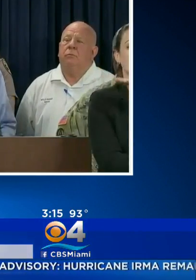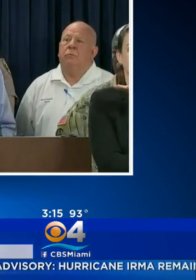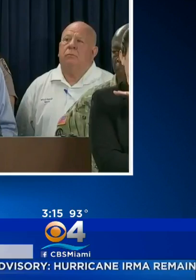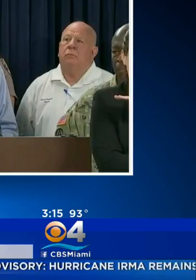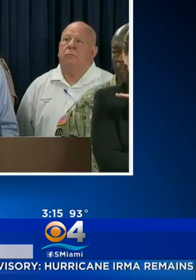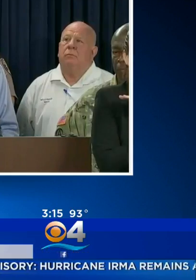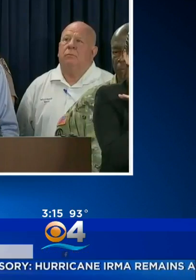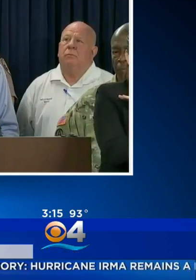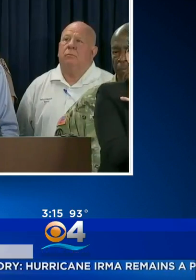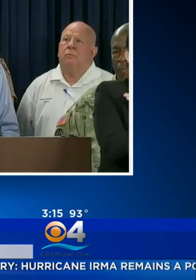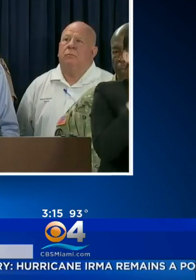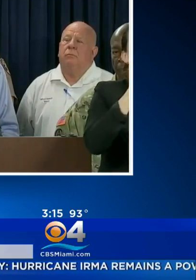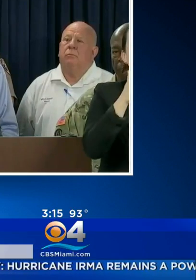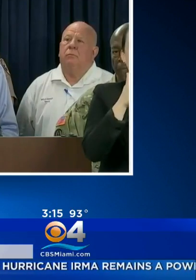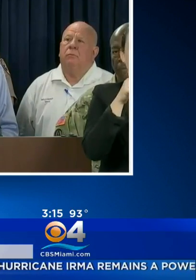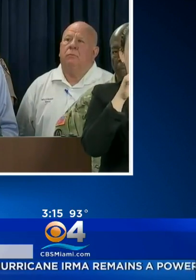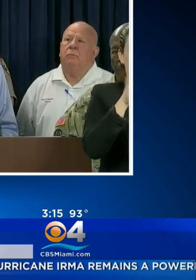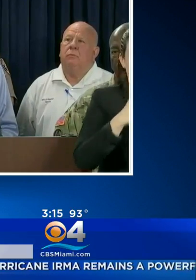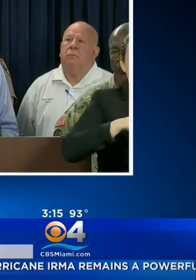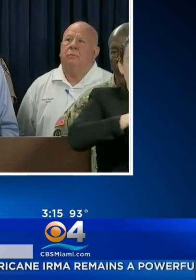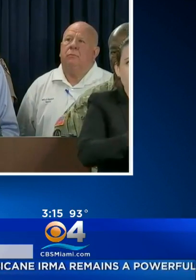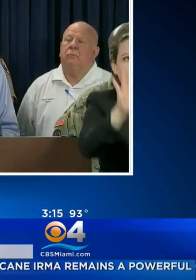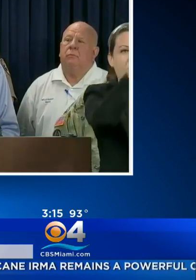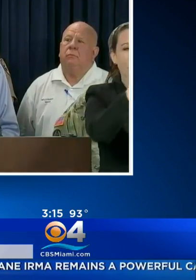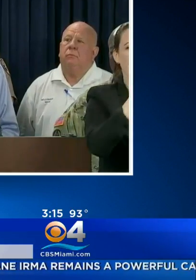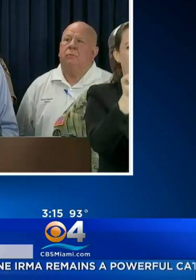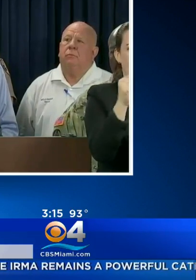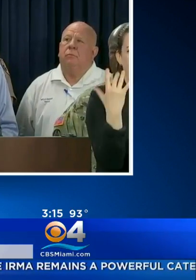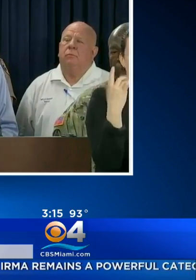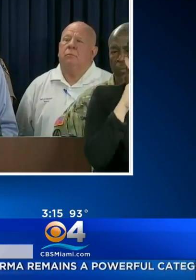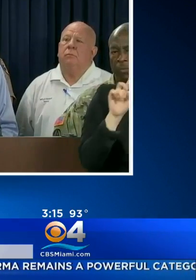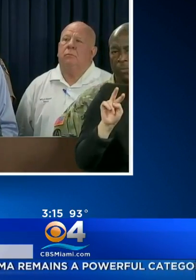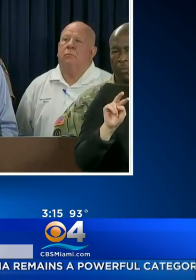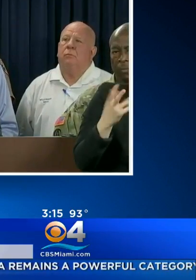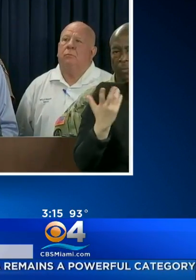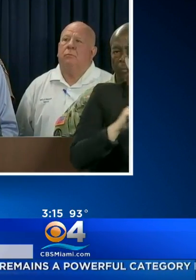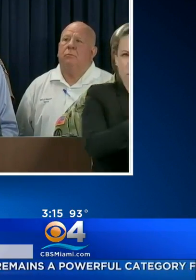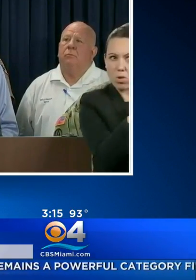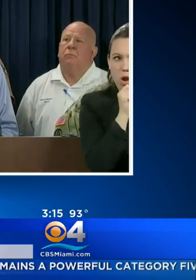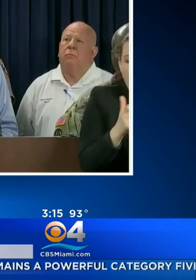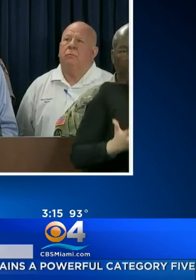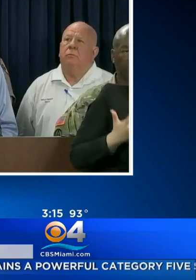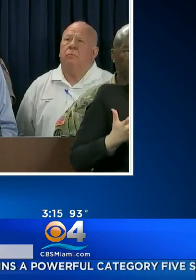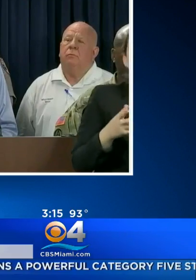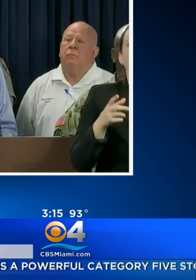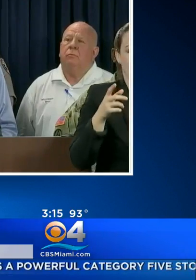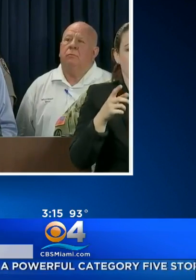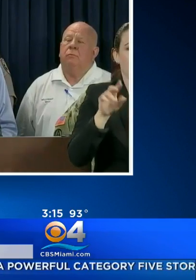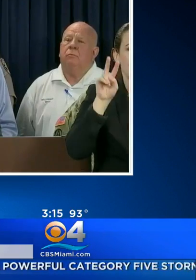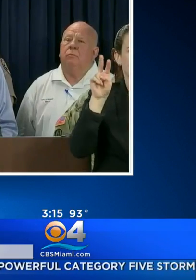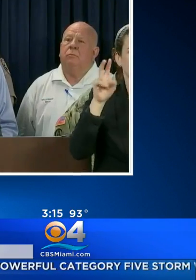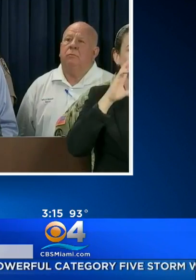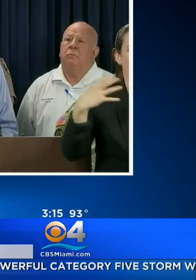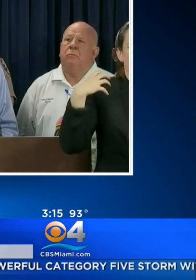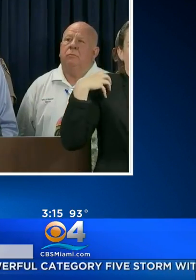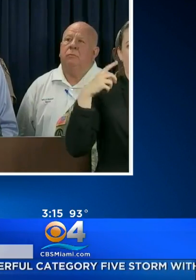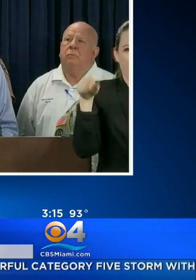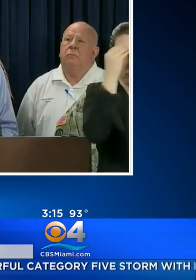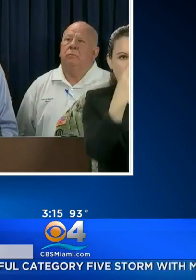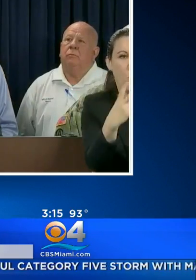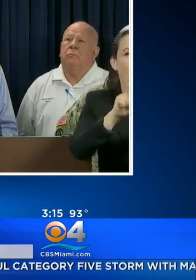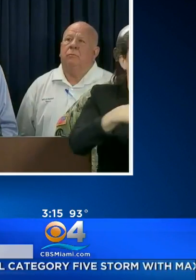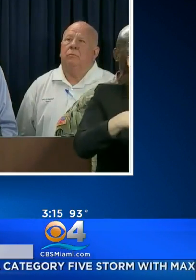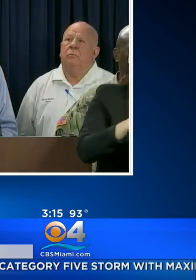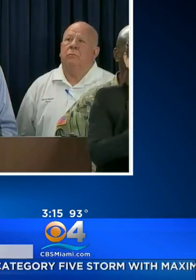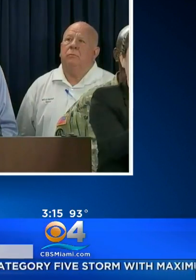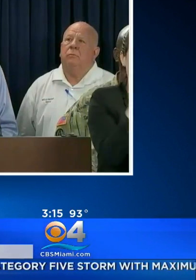REMAINER OF THE STATE WAITING ON EVACUATION ORDERS, LISTEN TO YOUR LOCAL OFFICIALS. THEY WILL TELL YOU IF AND WHEN YOUR AREA NEEDS TO BE EVACUATED. IF YOU ARE TOLD TO